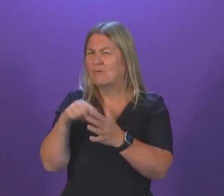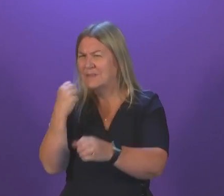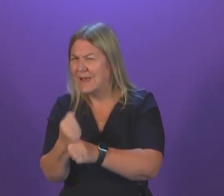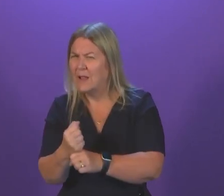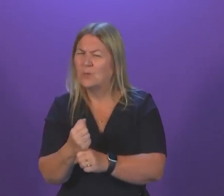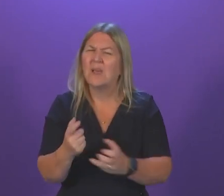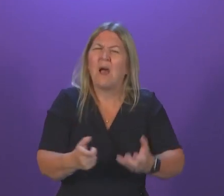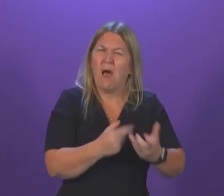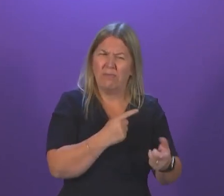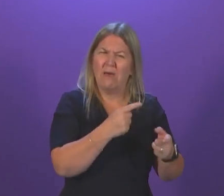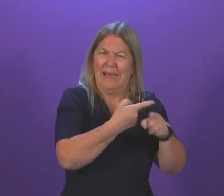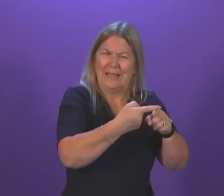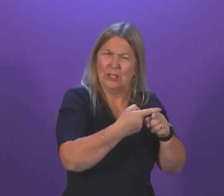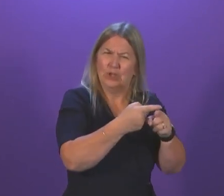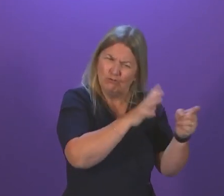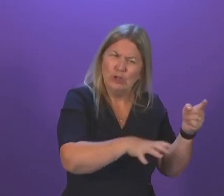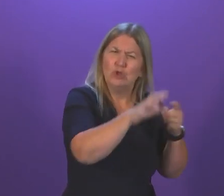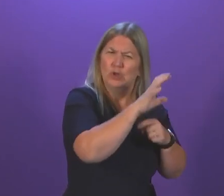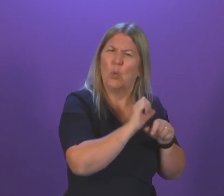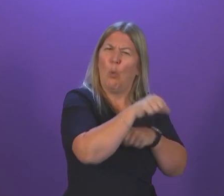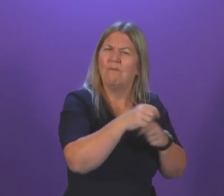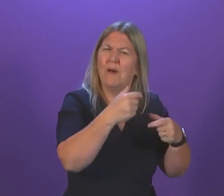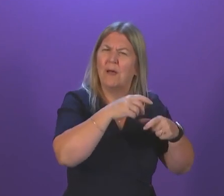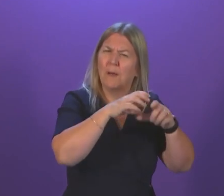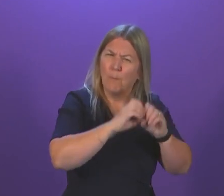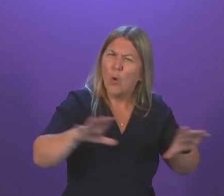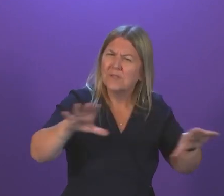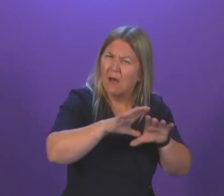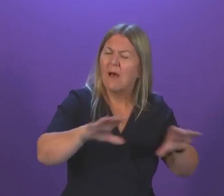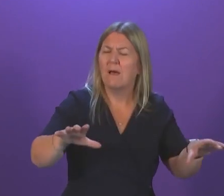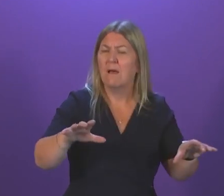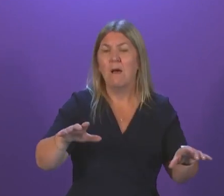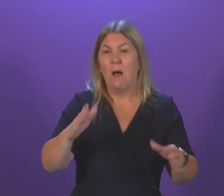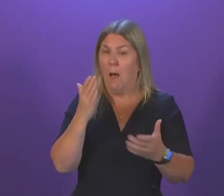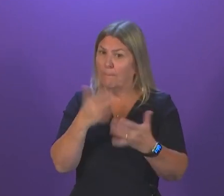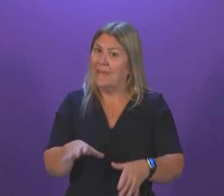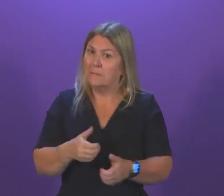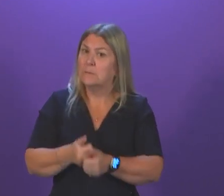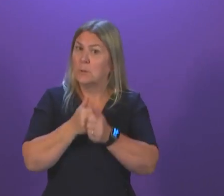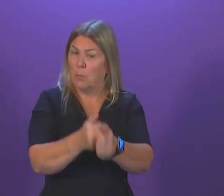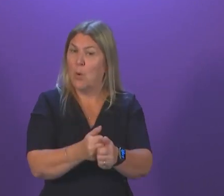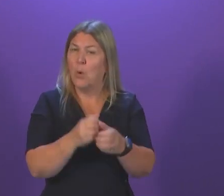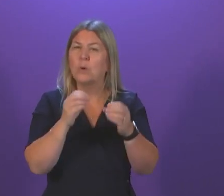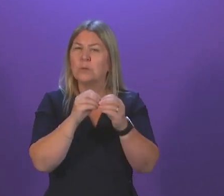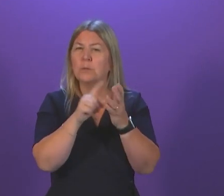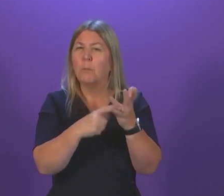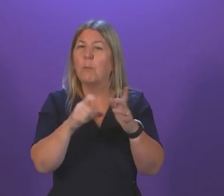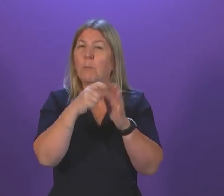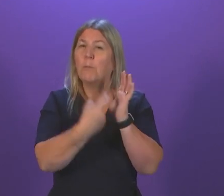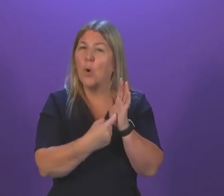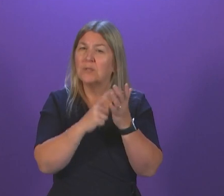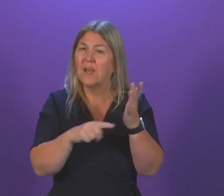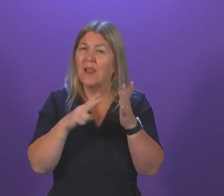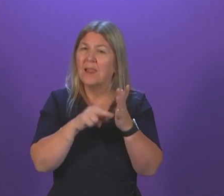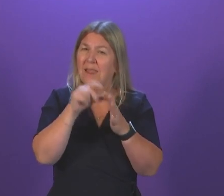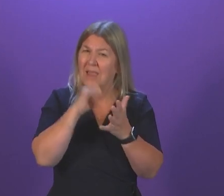that. I have been an enthusiastic supporter of Borderlands initiative and I kind of slightly regret some of the undertone perhaps of the members